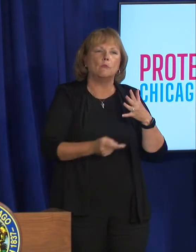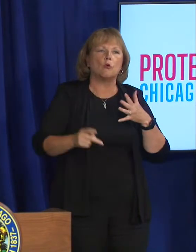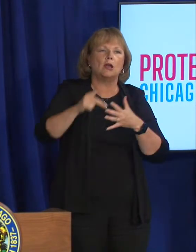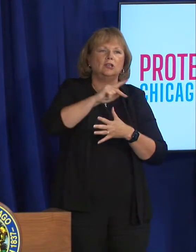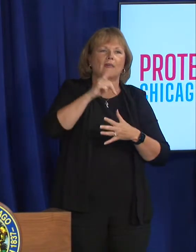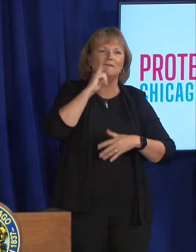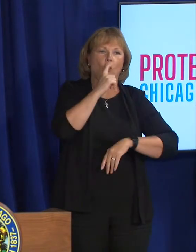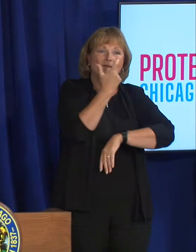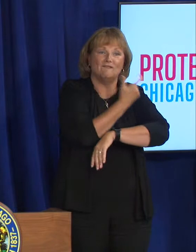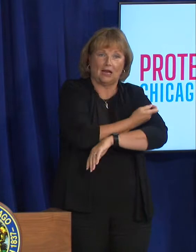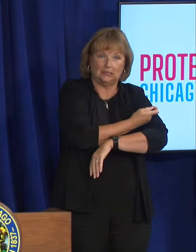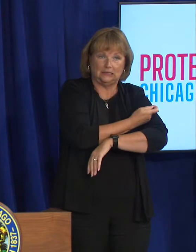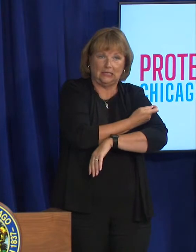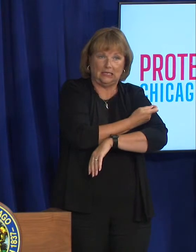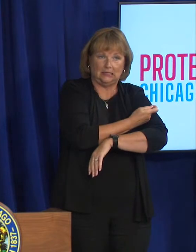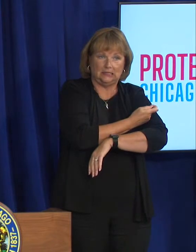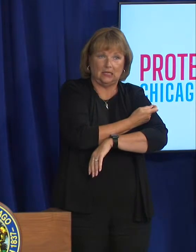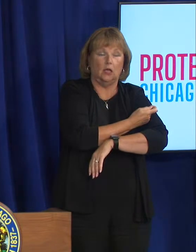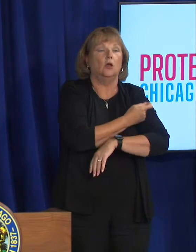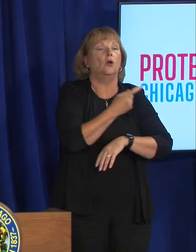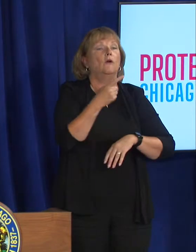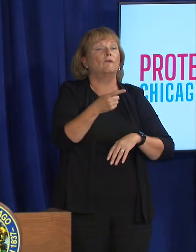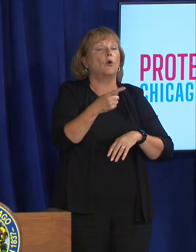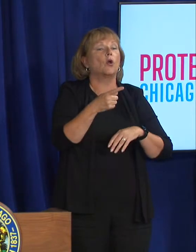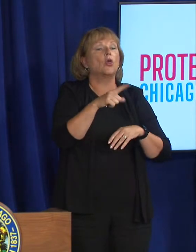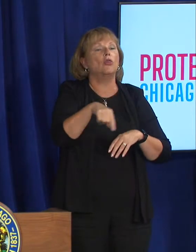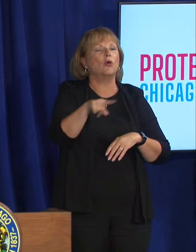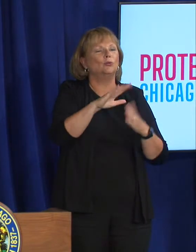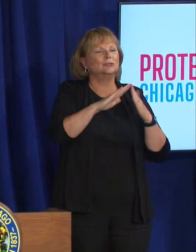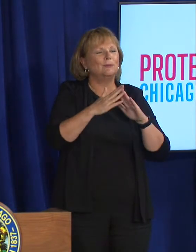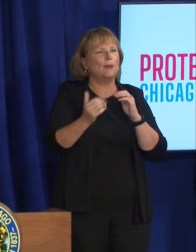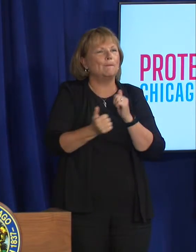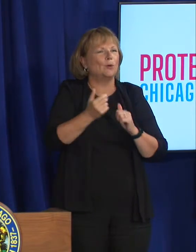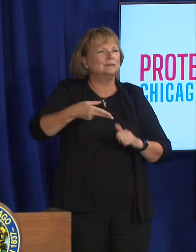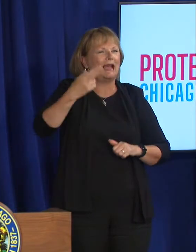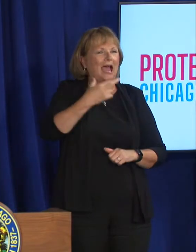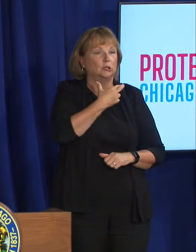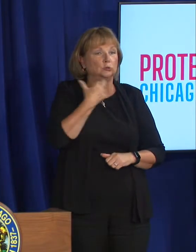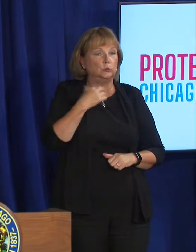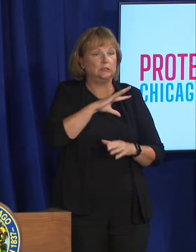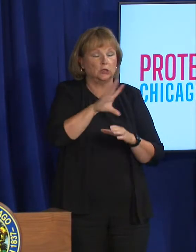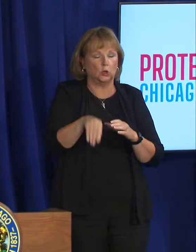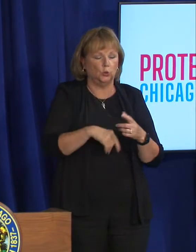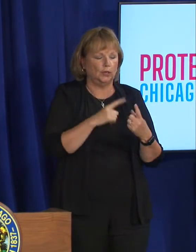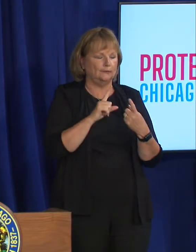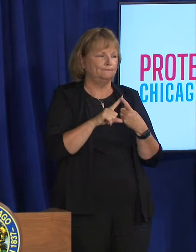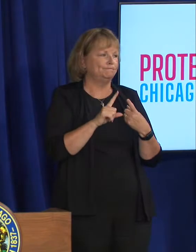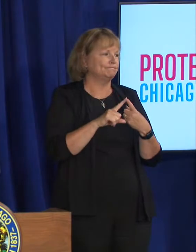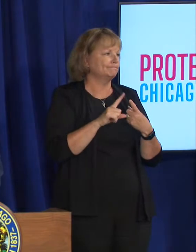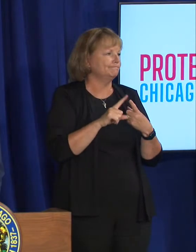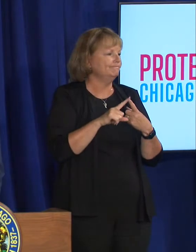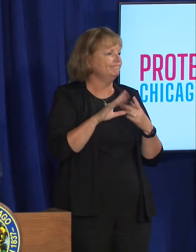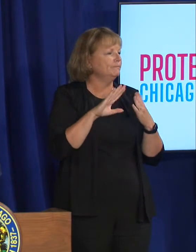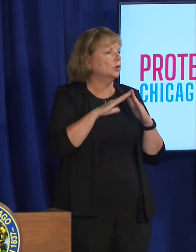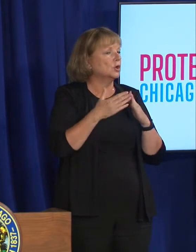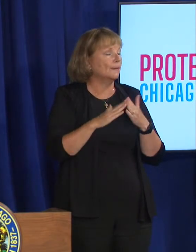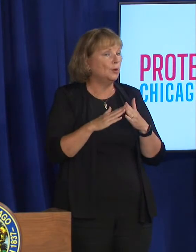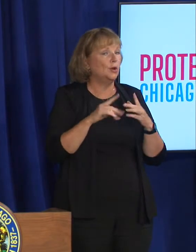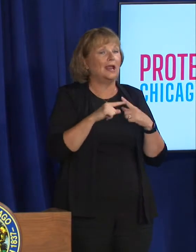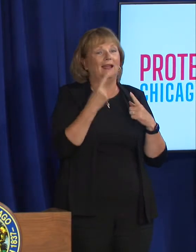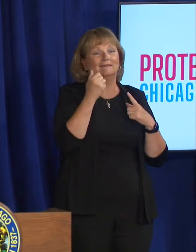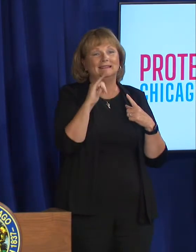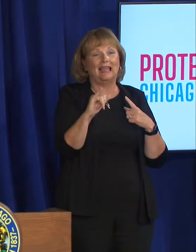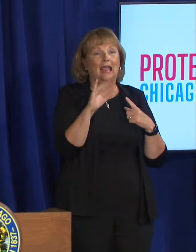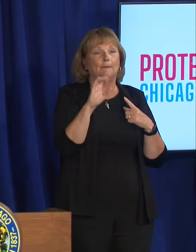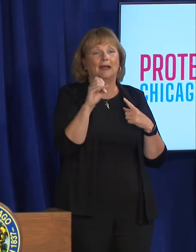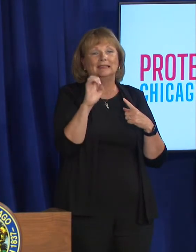for communities most at risk. That includes communities of gay and